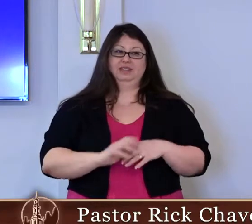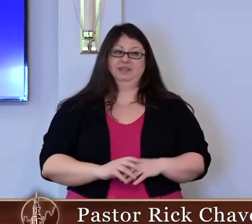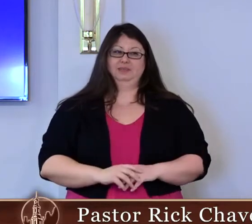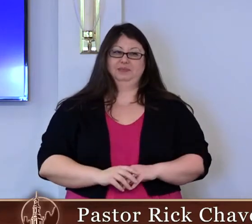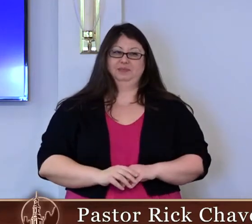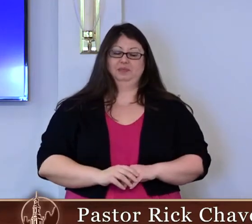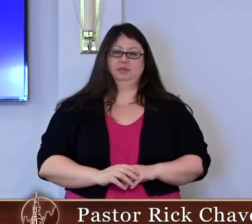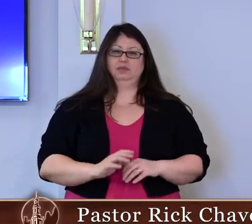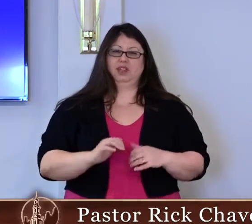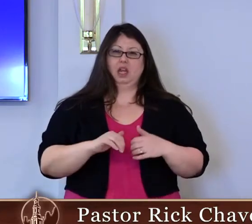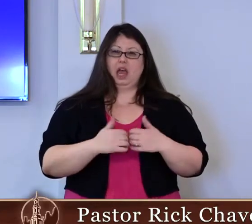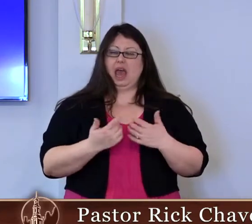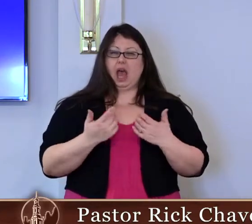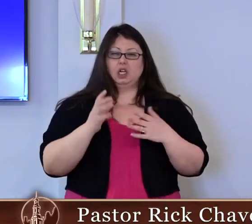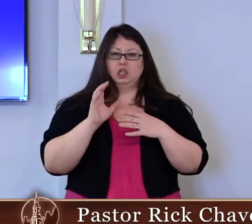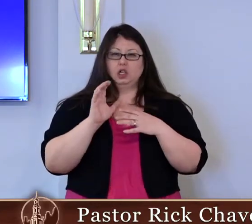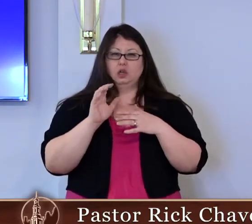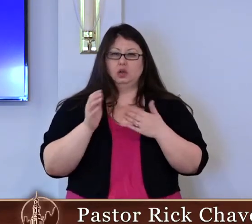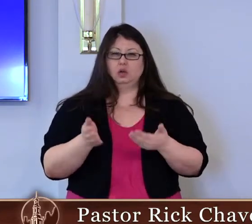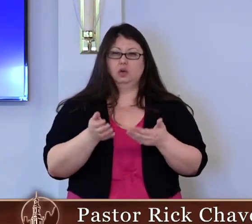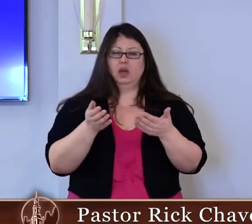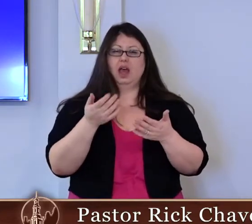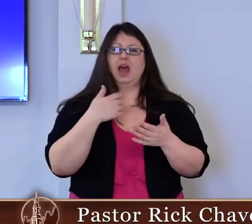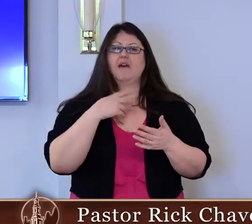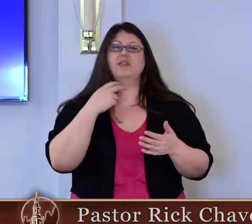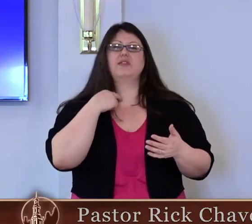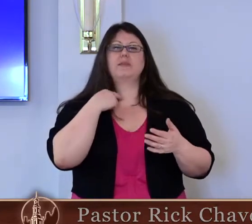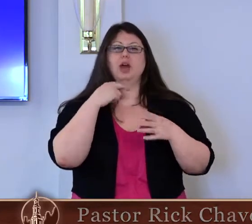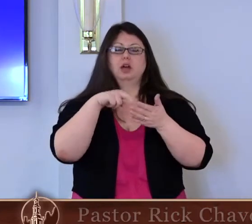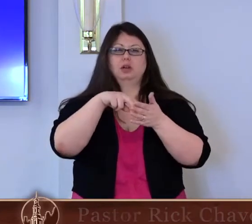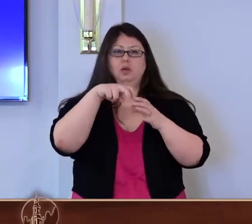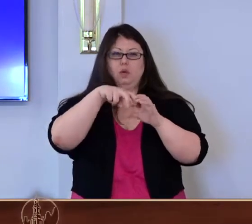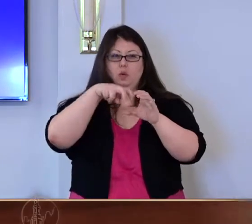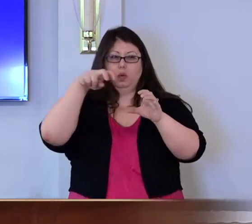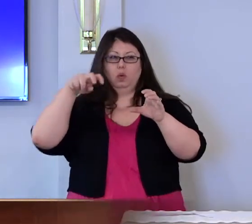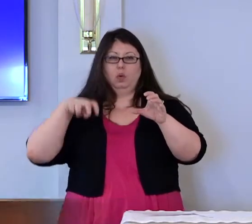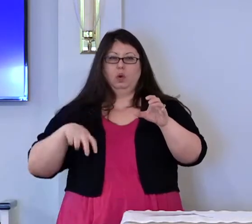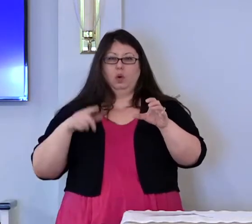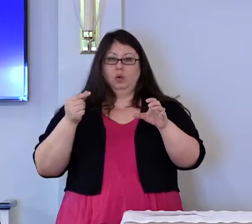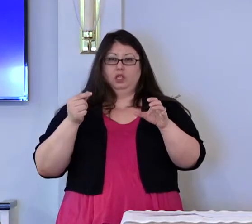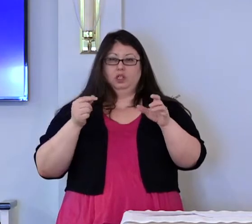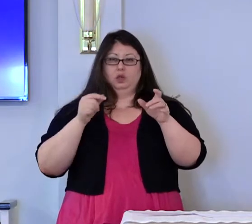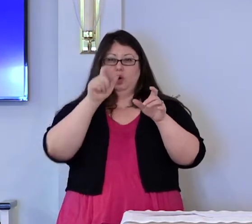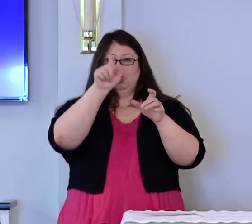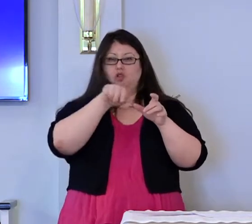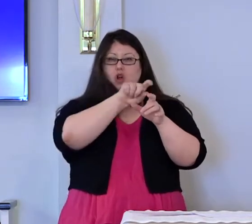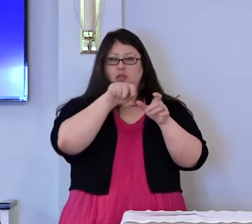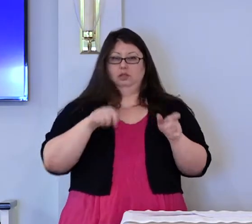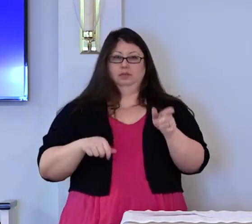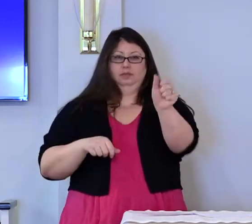How do you make the vampire back down? With the cross.